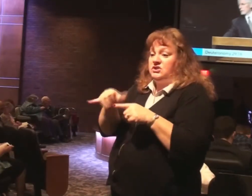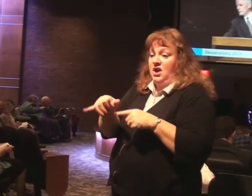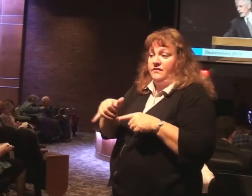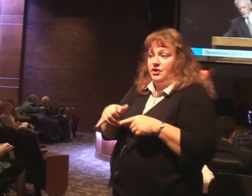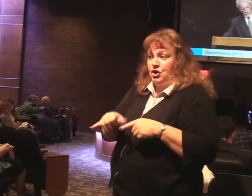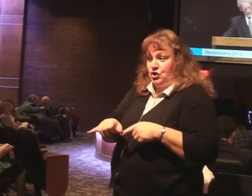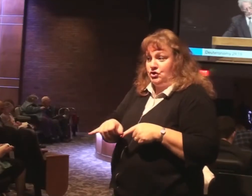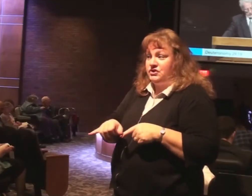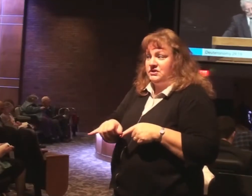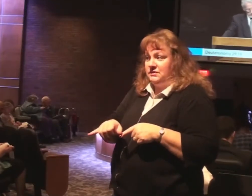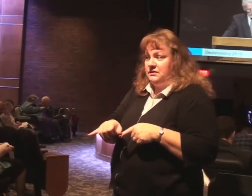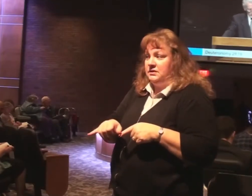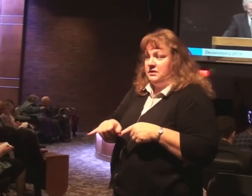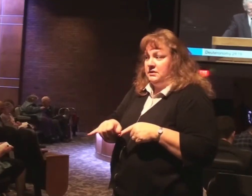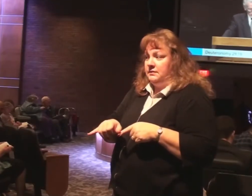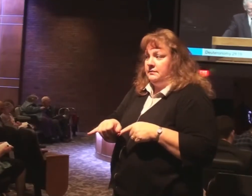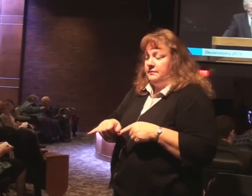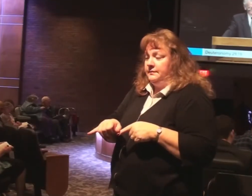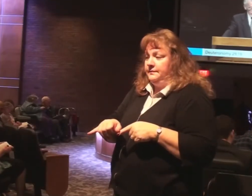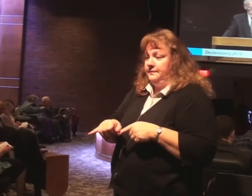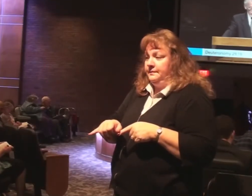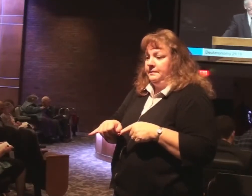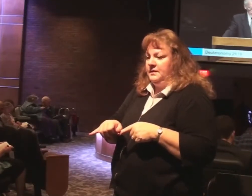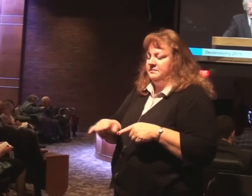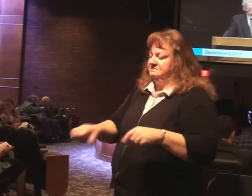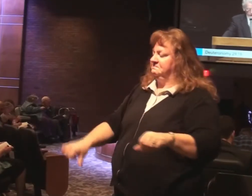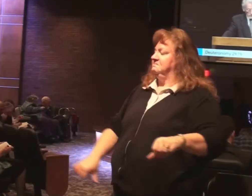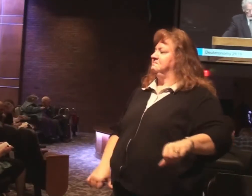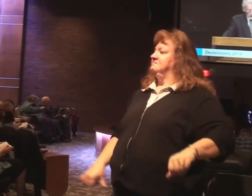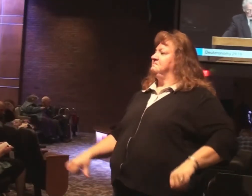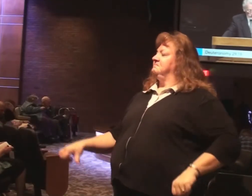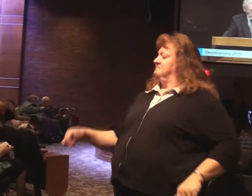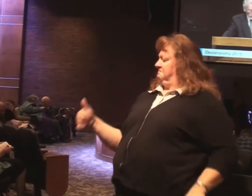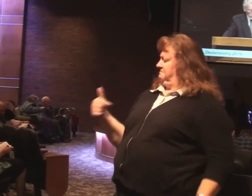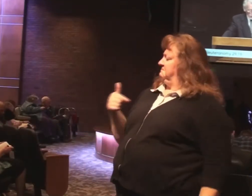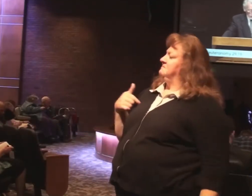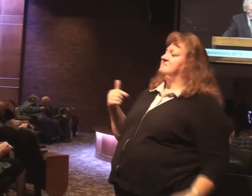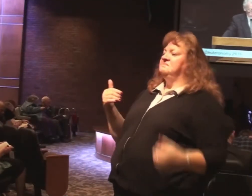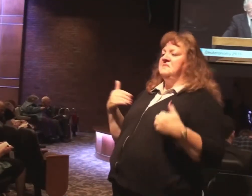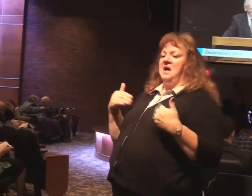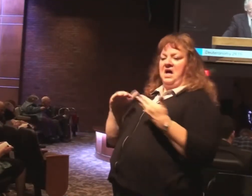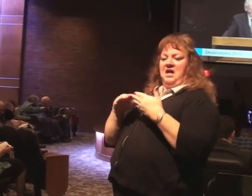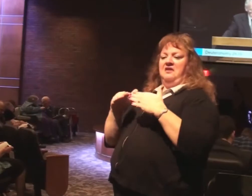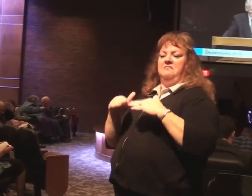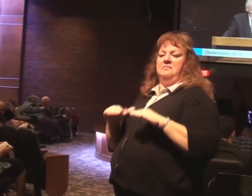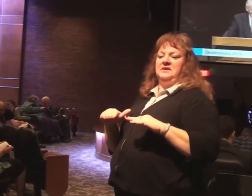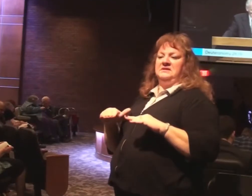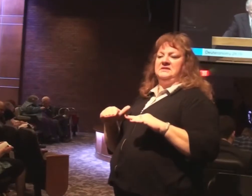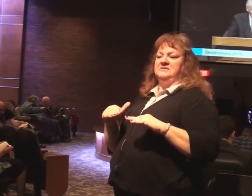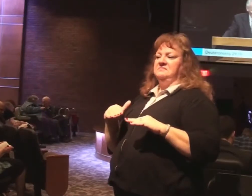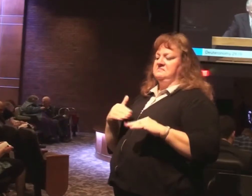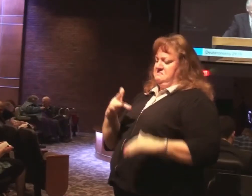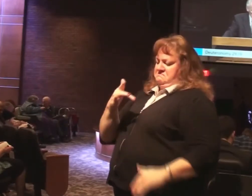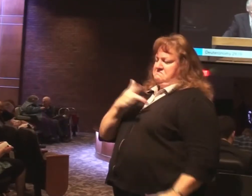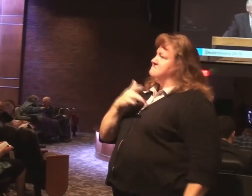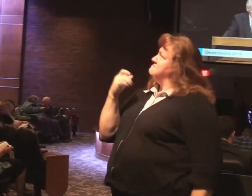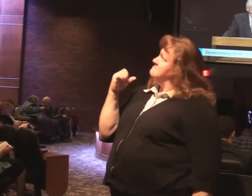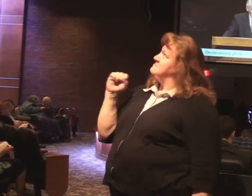rebellious person. He will boast saying I have peace. Though I walk in the stubbornness of my heart. To